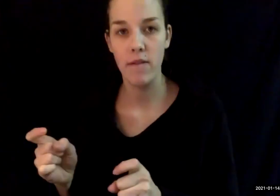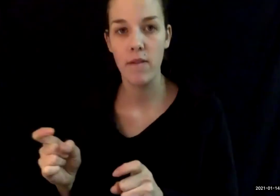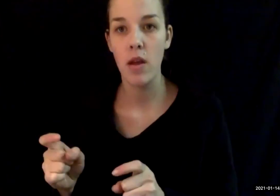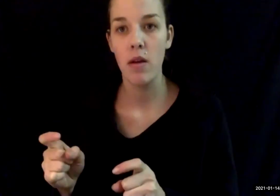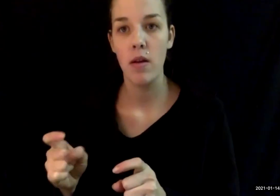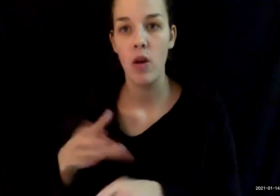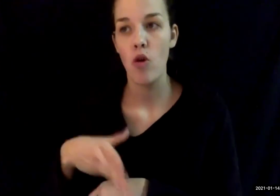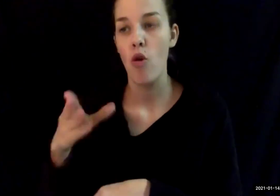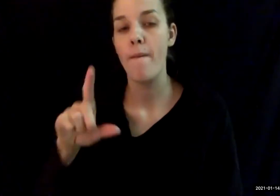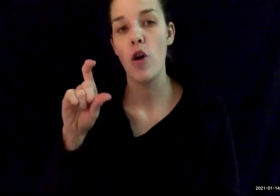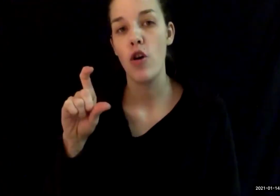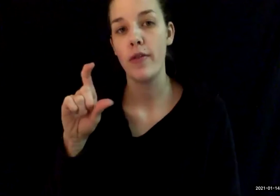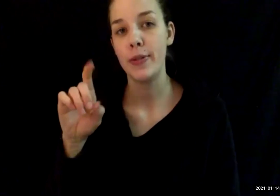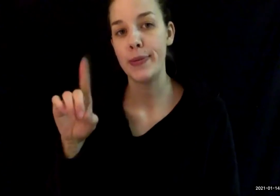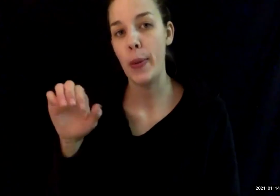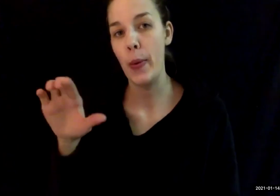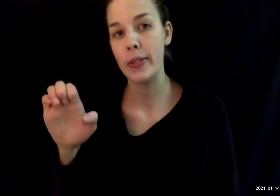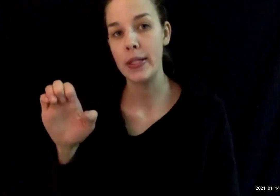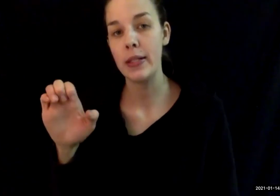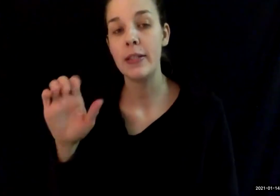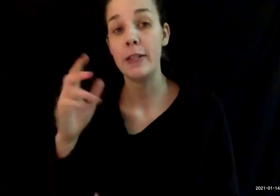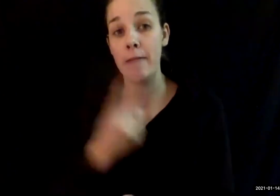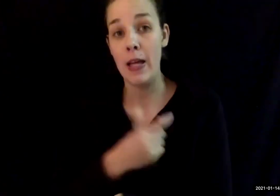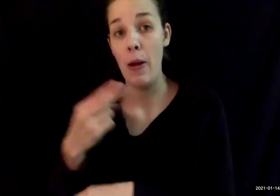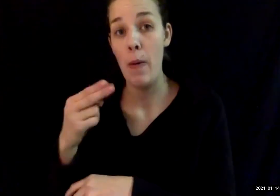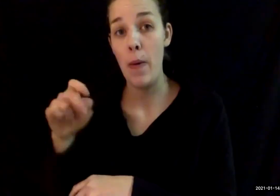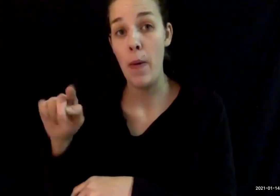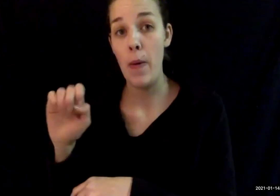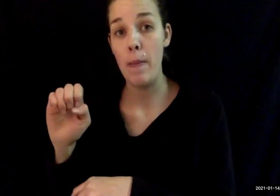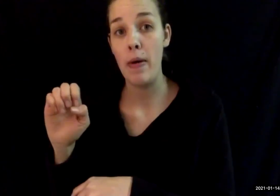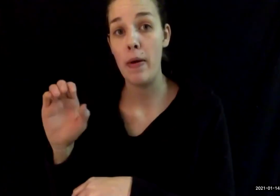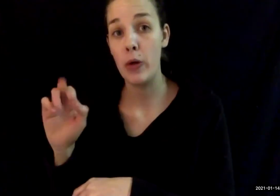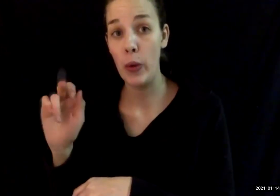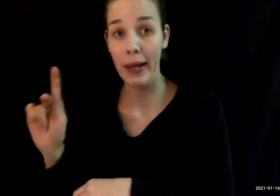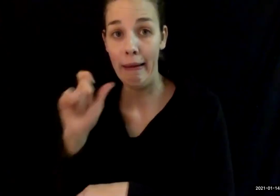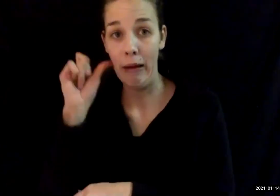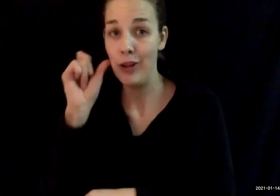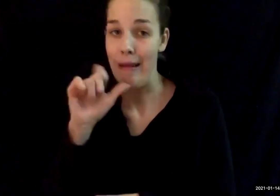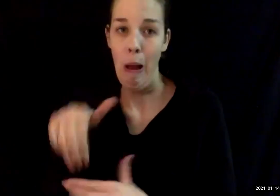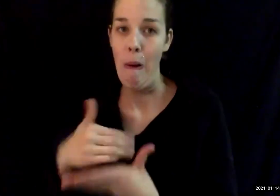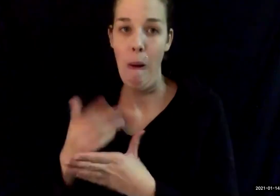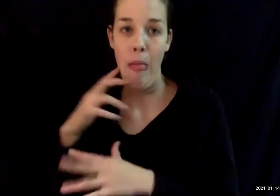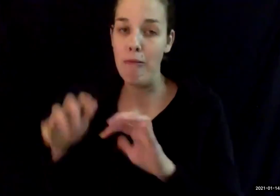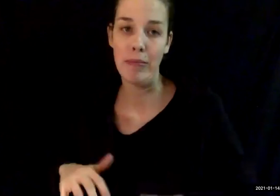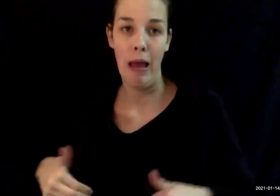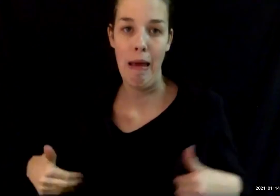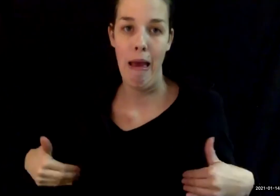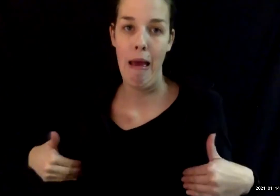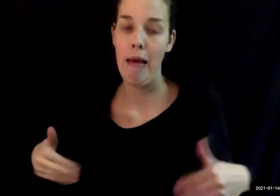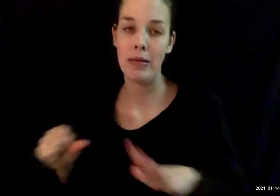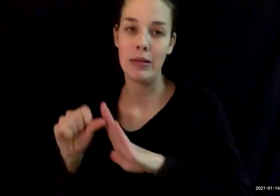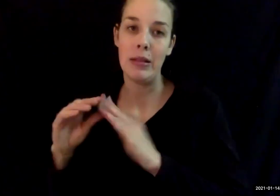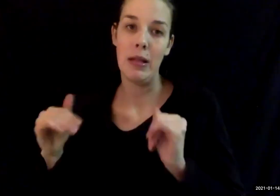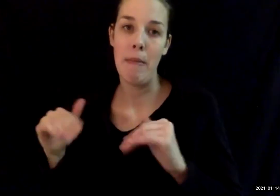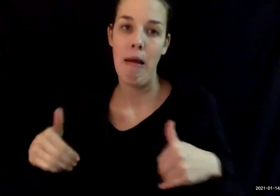over 100 doses of vaccine at Hope Creek yesterday and not all of those have been entered into the system as of yet.